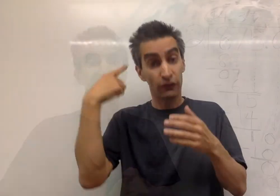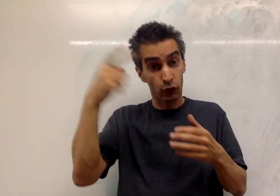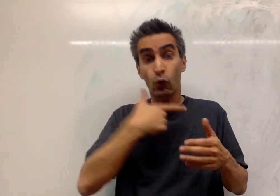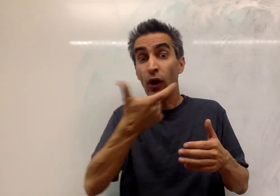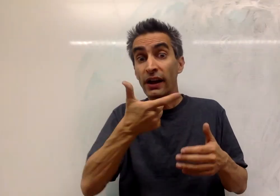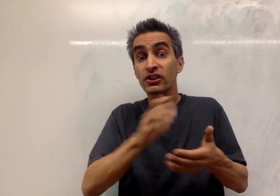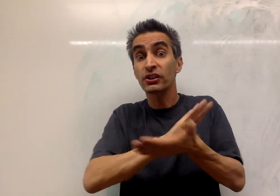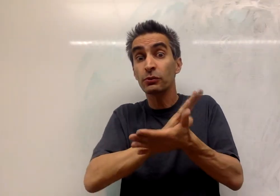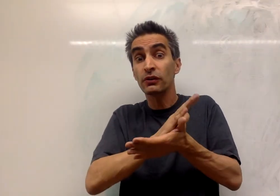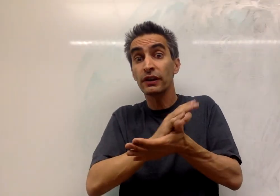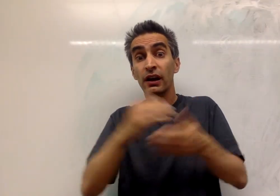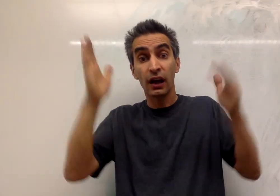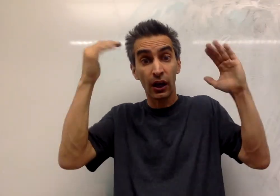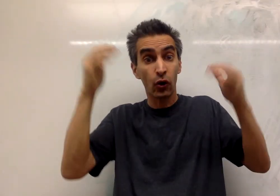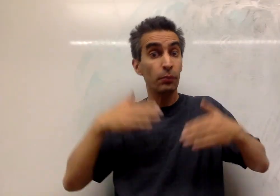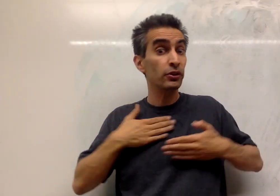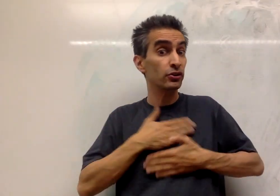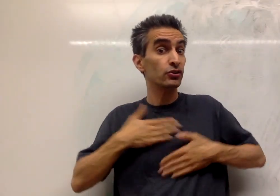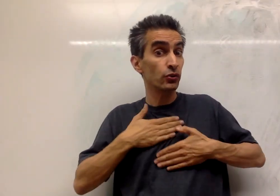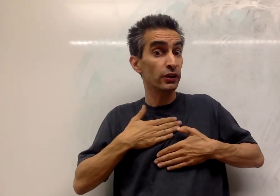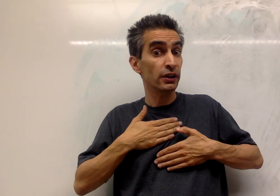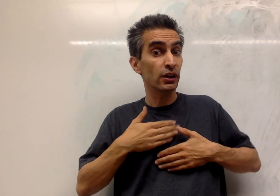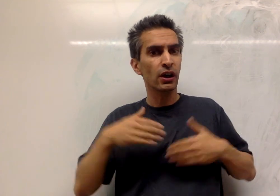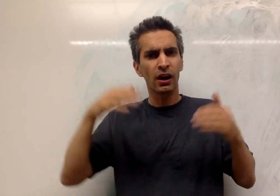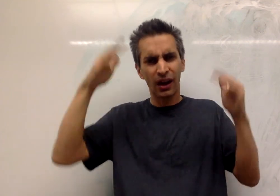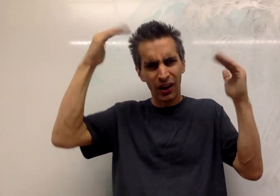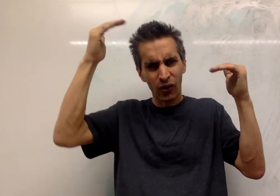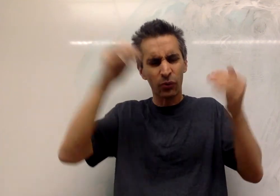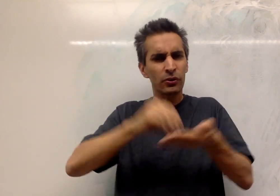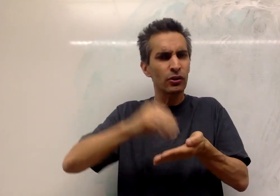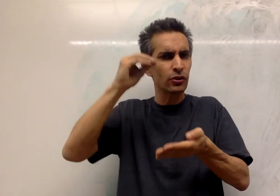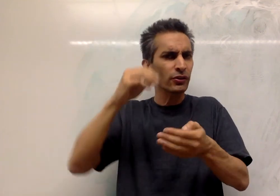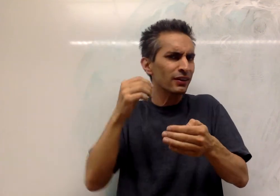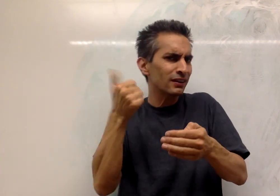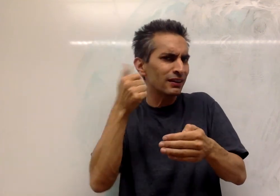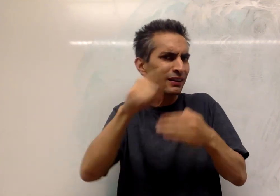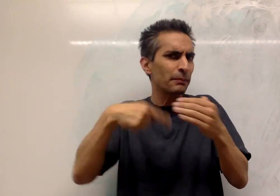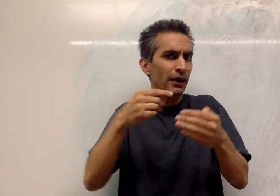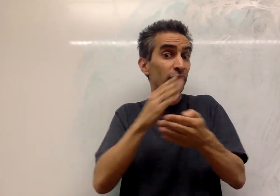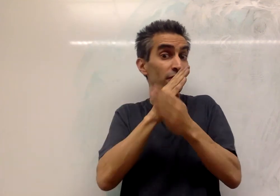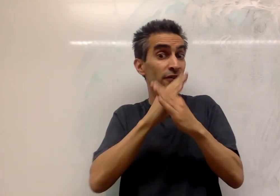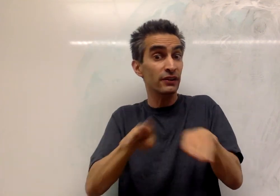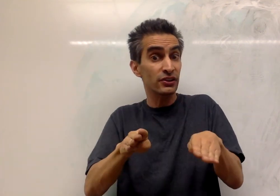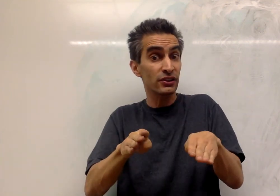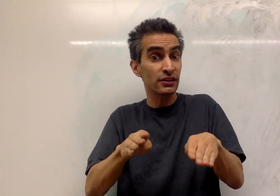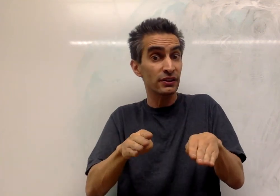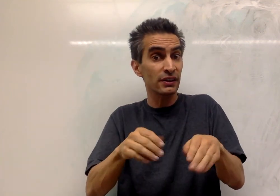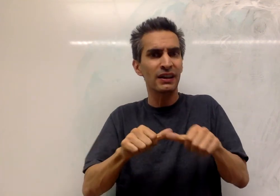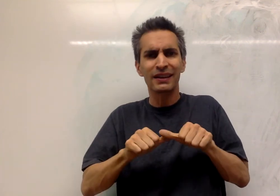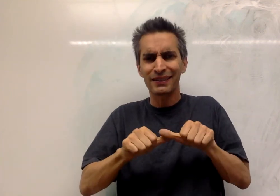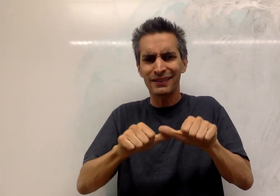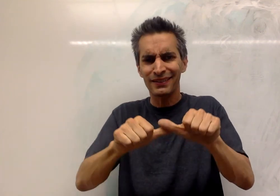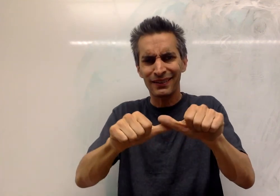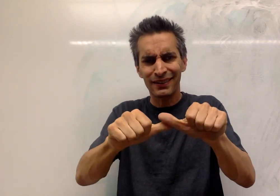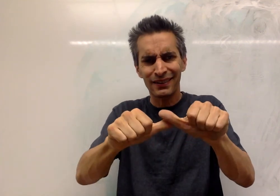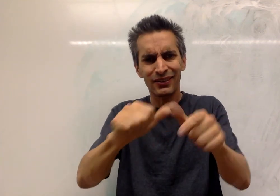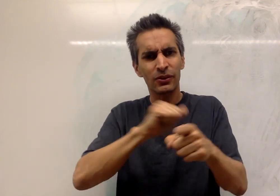Thank you for watching the movie. Hope you enjoyed it. Hope you learned a little bit about division. Keep